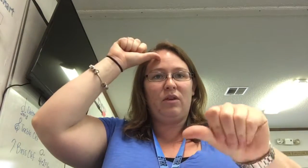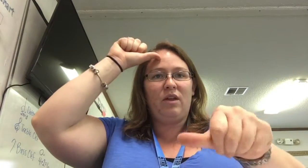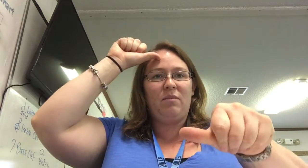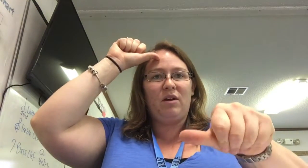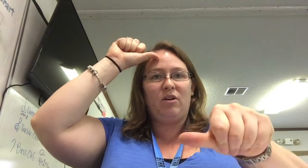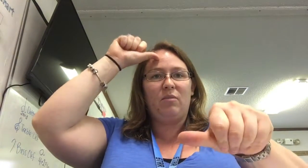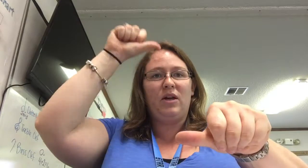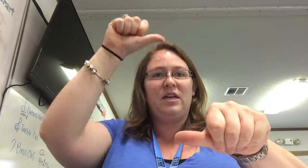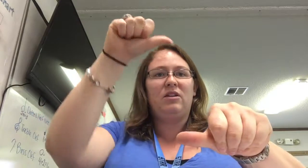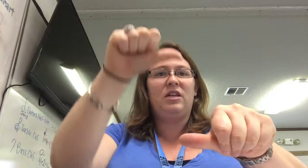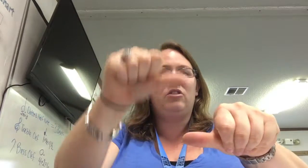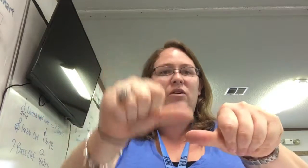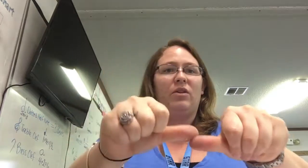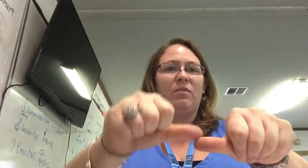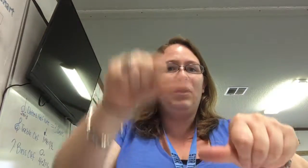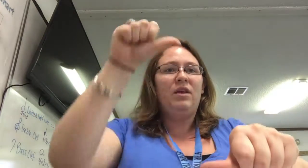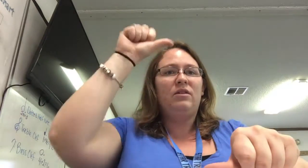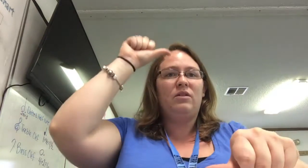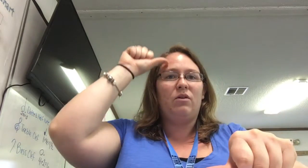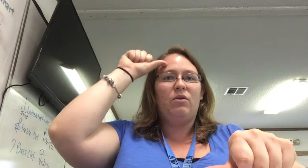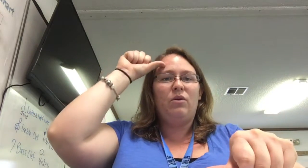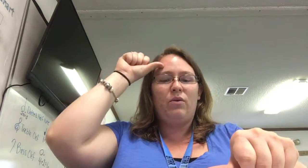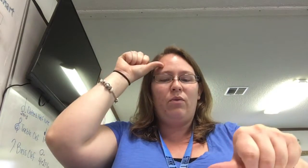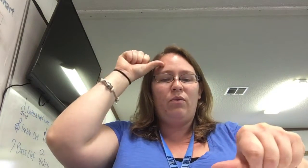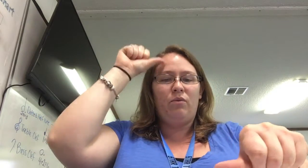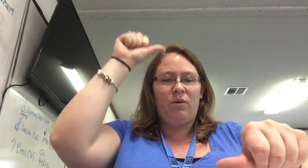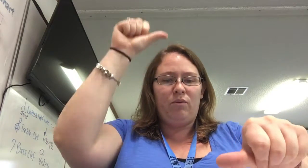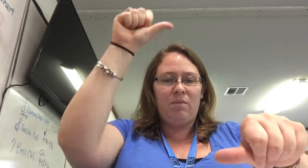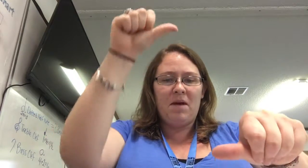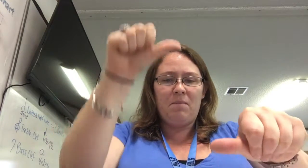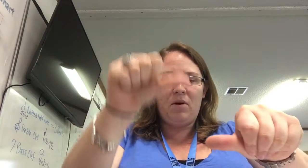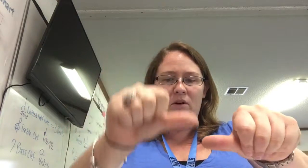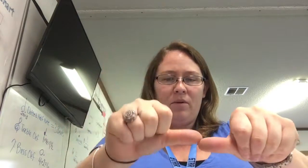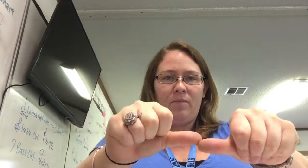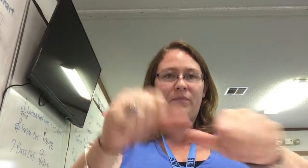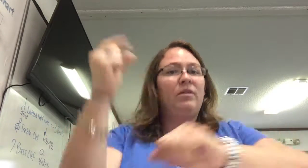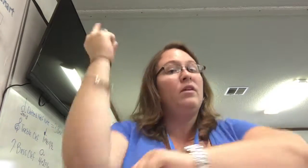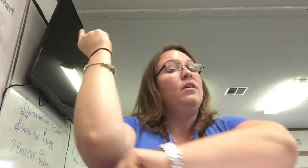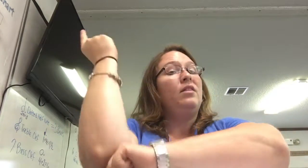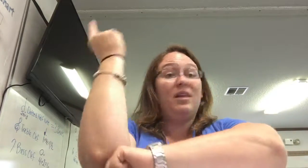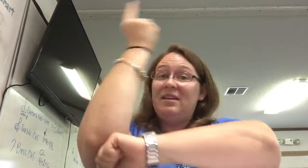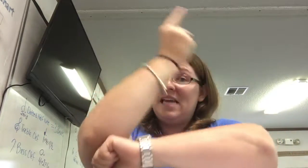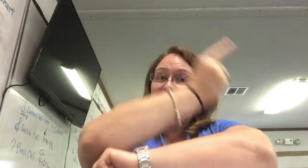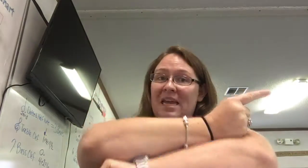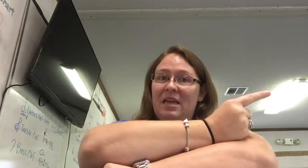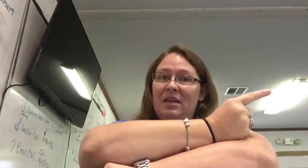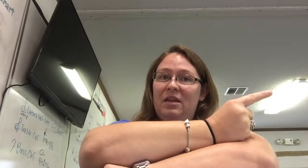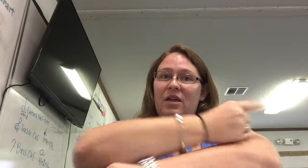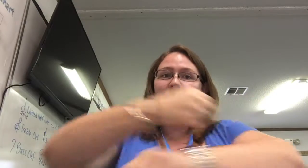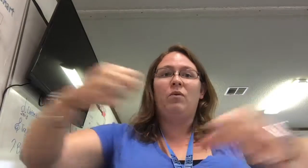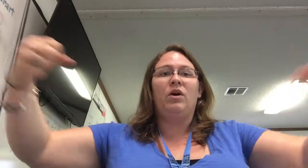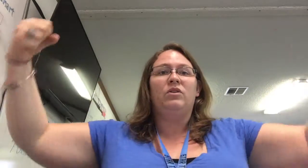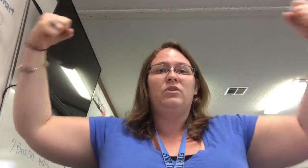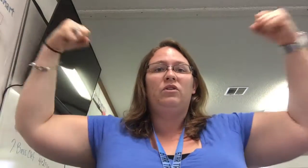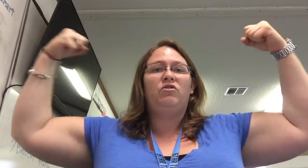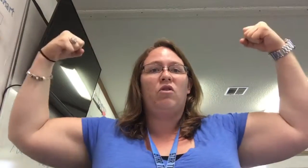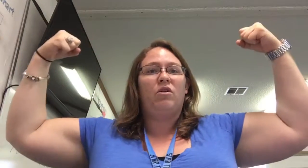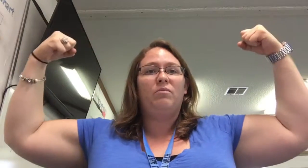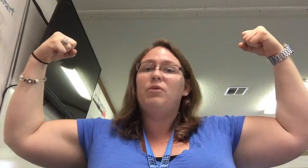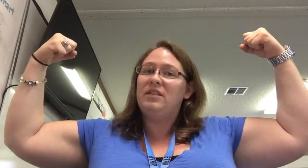your thumb and you're gonna bring it down and touch your other thumb. So we remember the day we all stood strong. Pretty